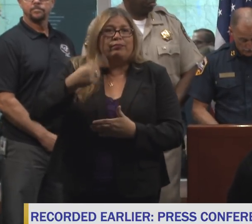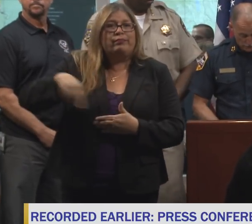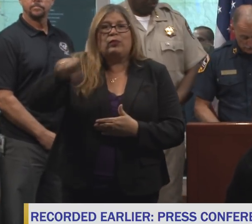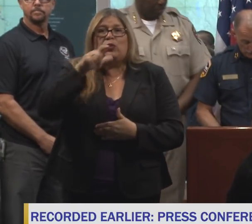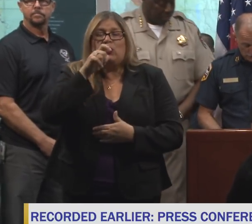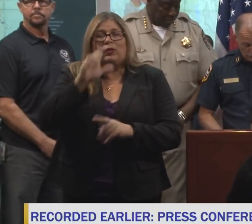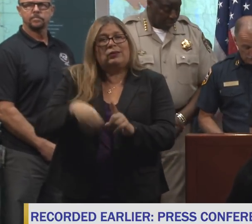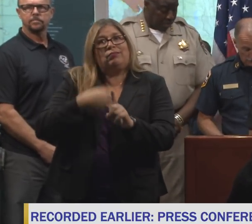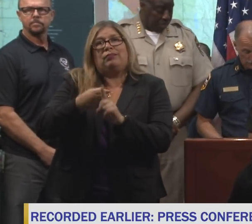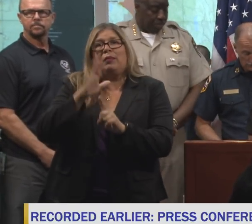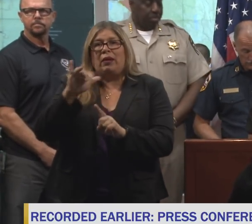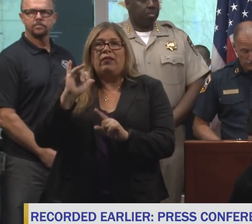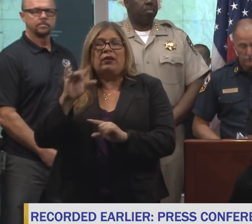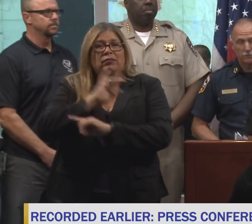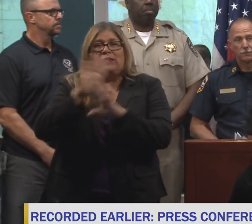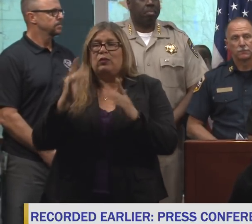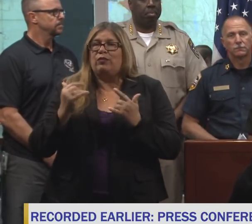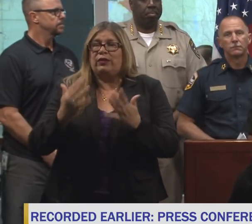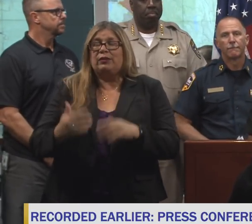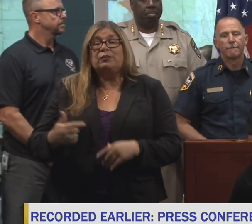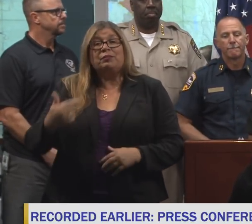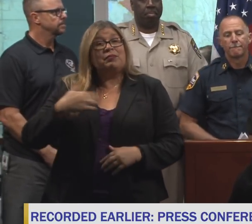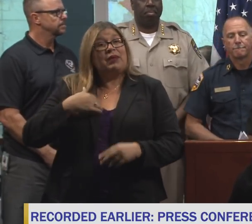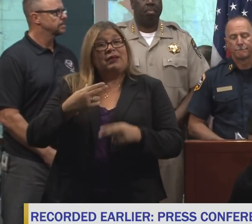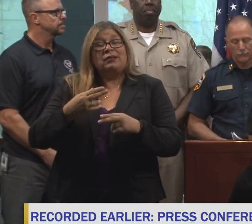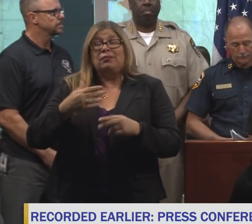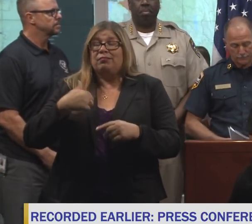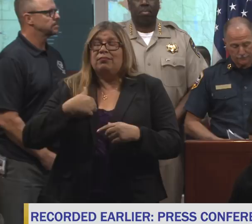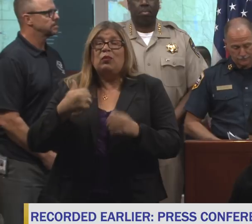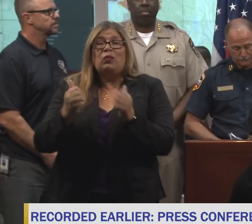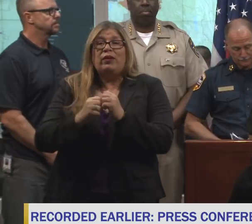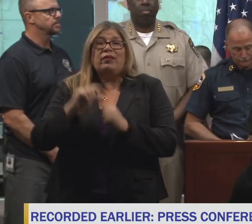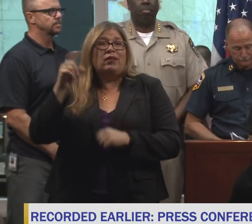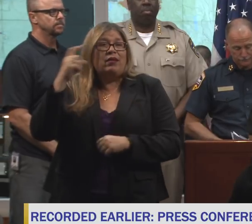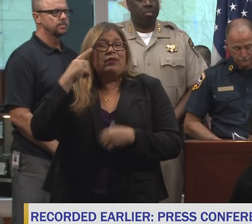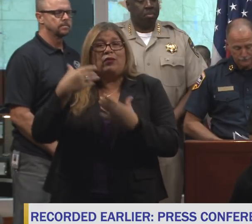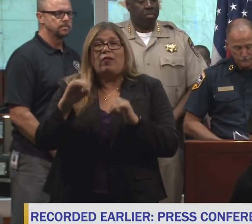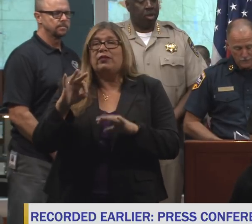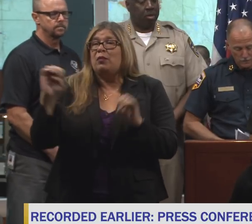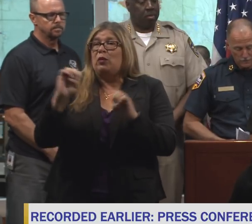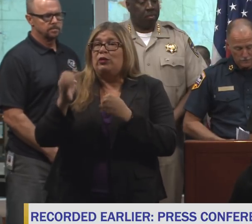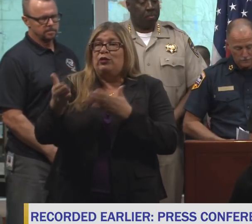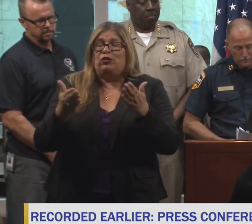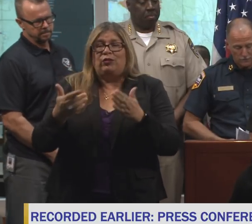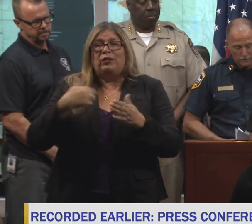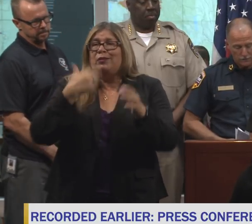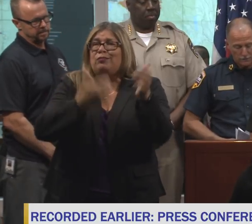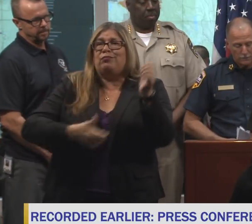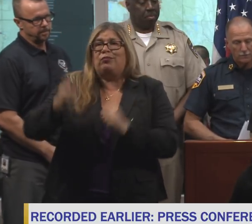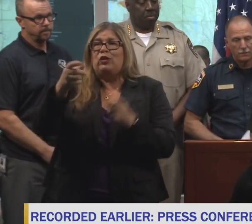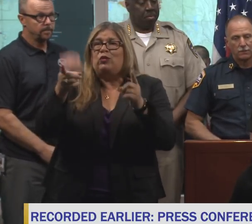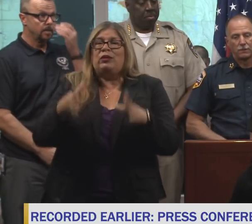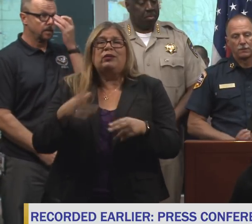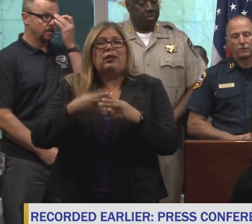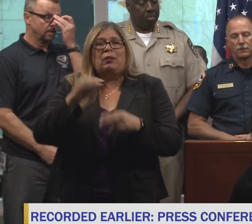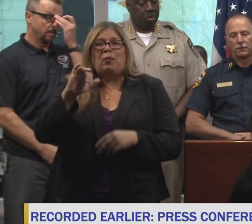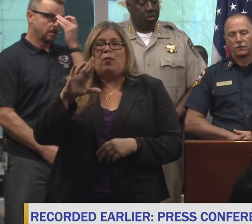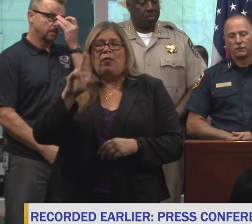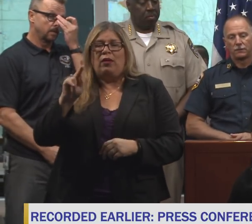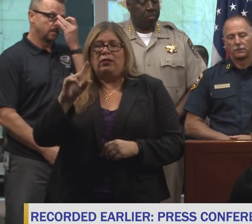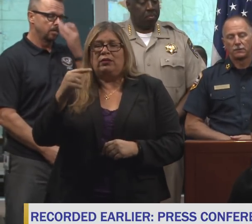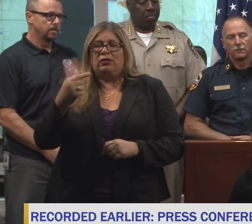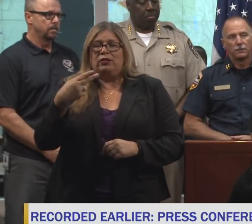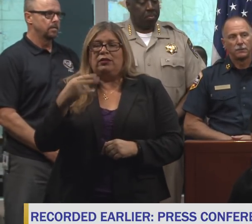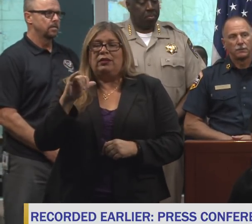wildfires. I'm Mark Gillard-Nutra, of the Governor's Office of Emergency Services here in California, and we're going to hear from a number of